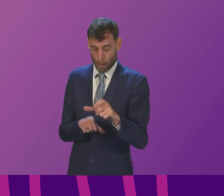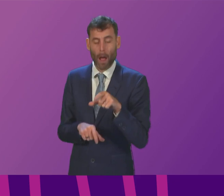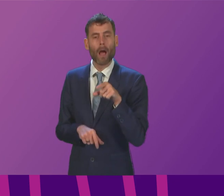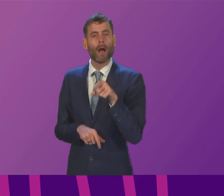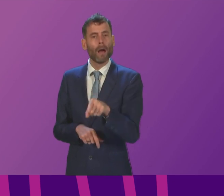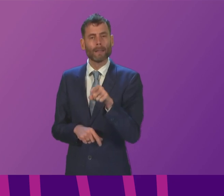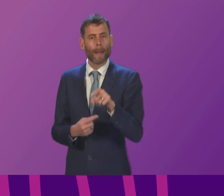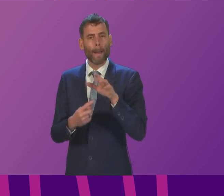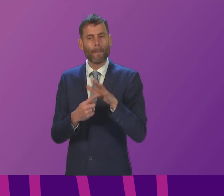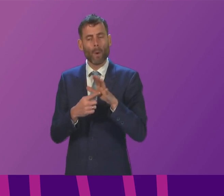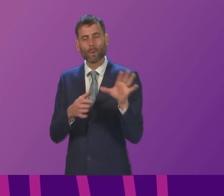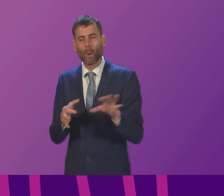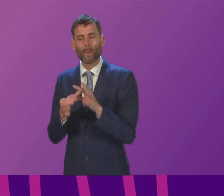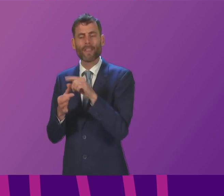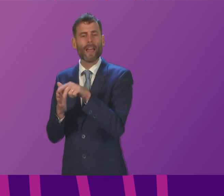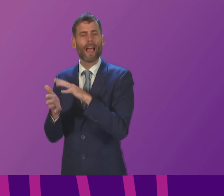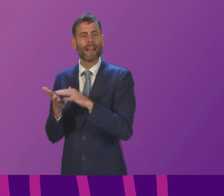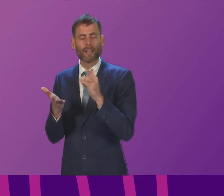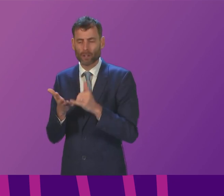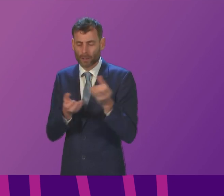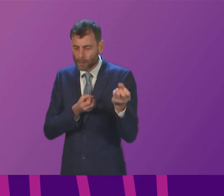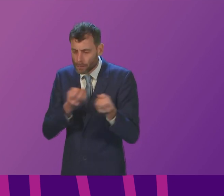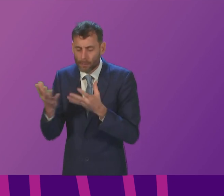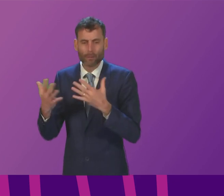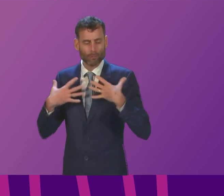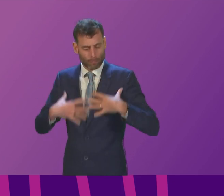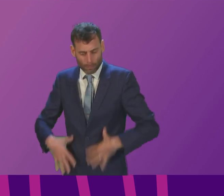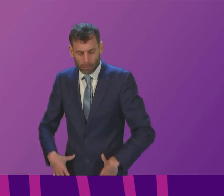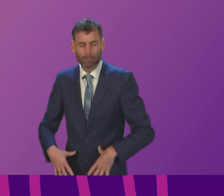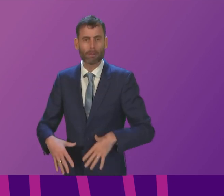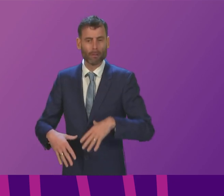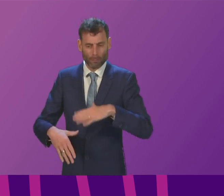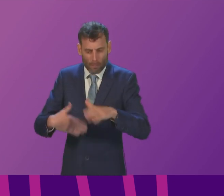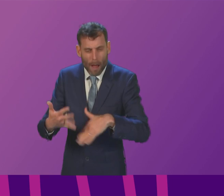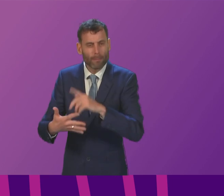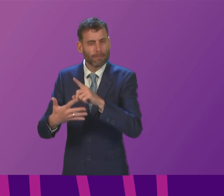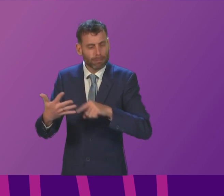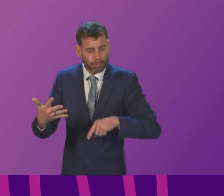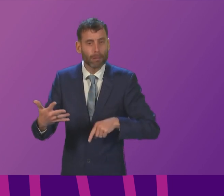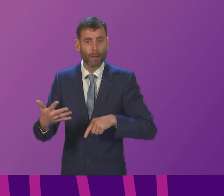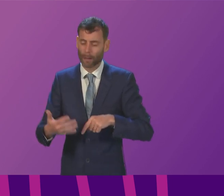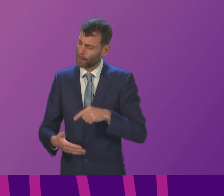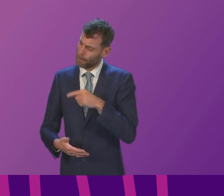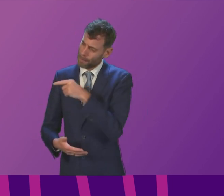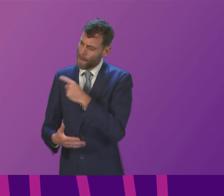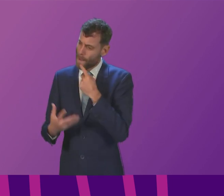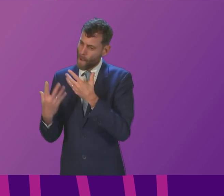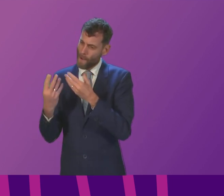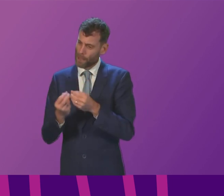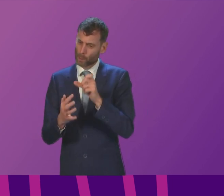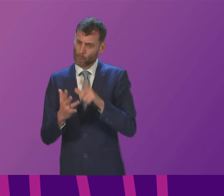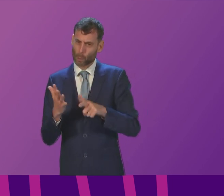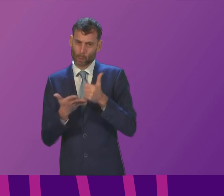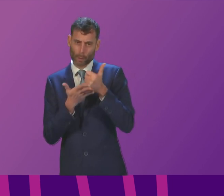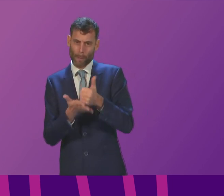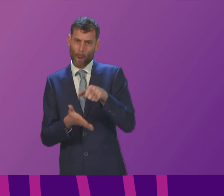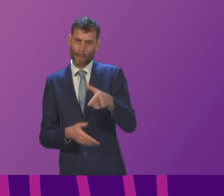drapes gowns and tray wraps as well as PPE during the pandemic I would be grateful to the first minister for her advice on what the Scottish government